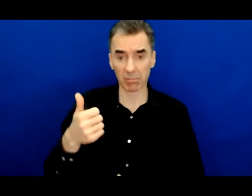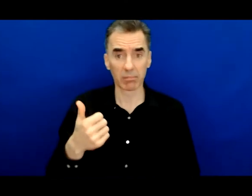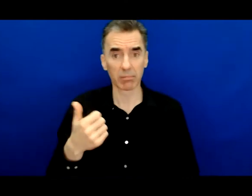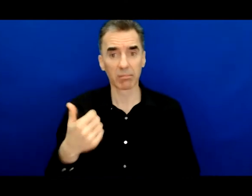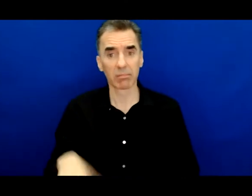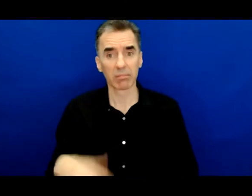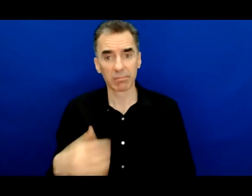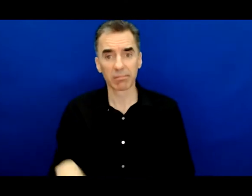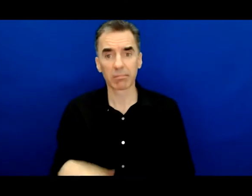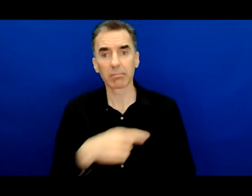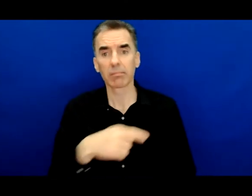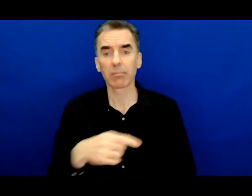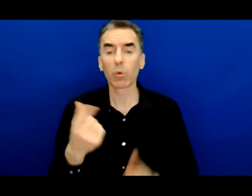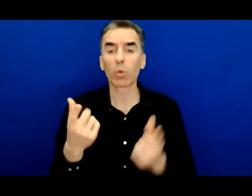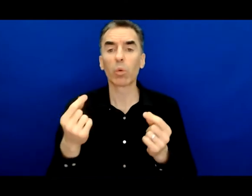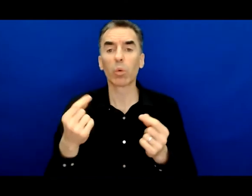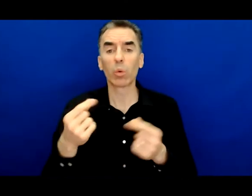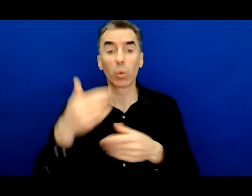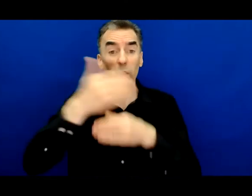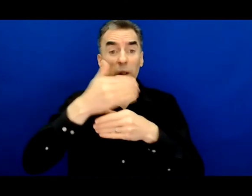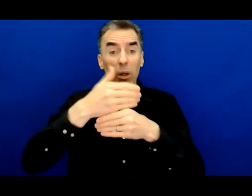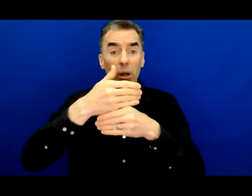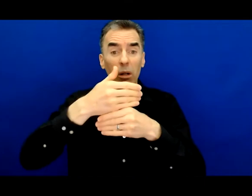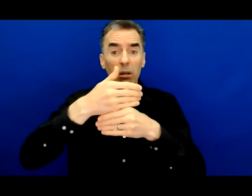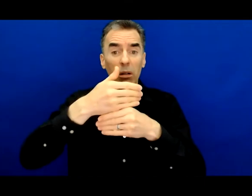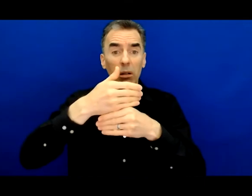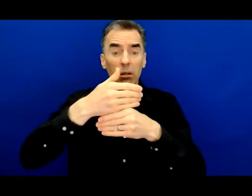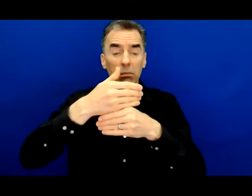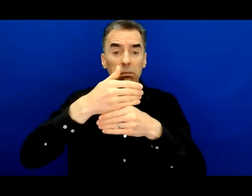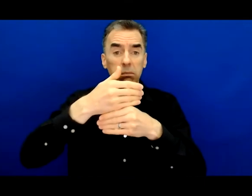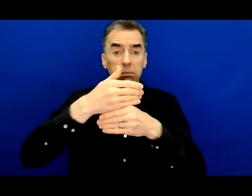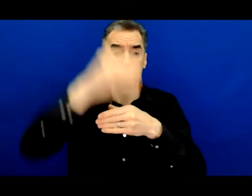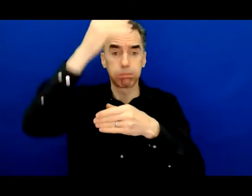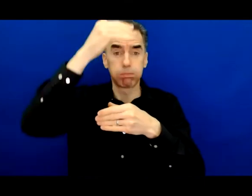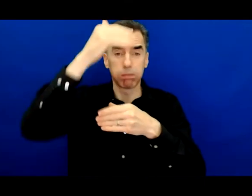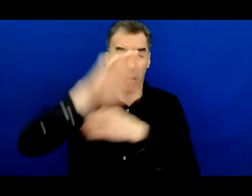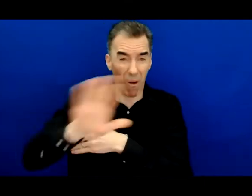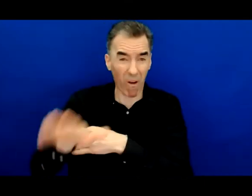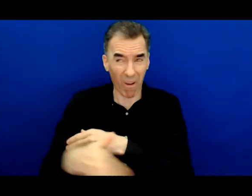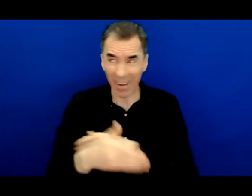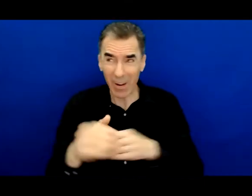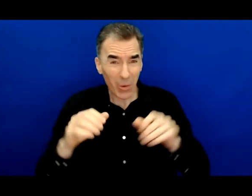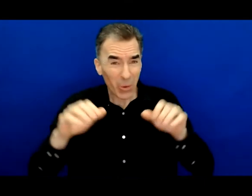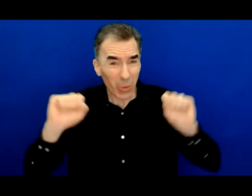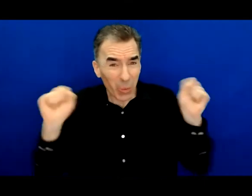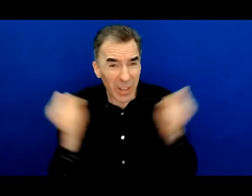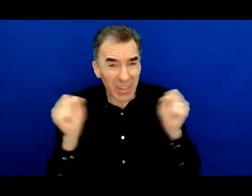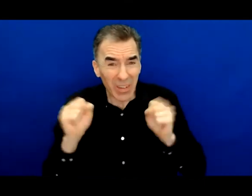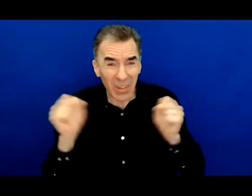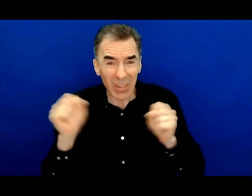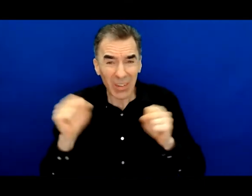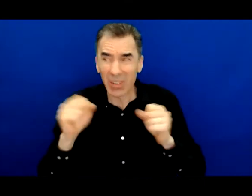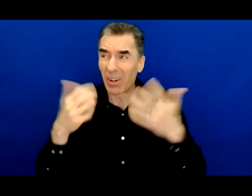gray windows open all night, allowing the frigid winter air to bring the temperature in the cell block down to just above freezing.